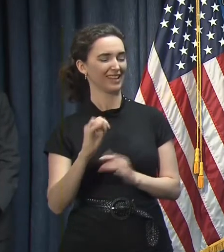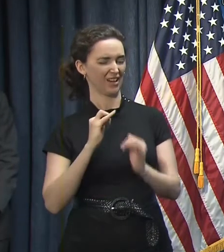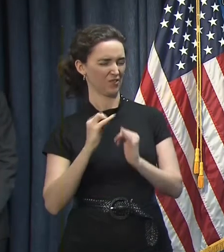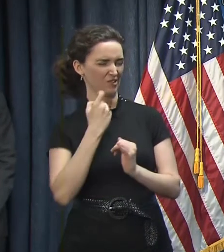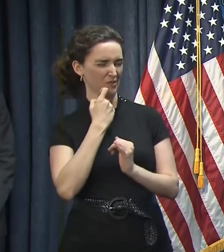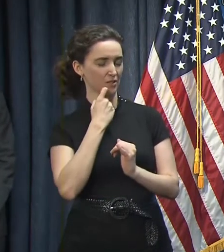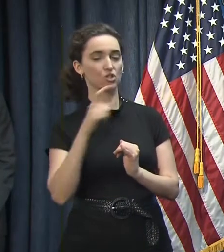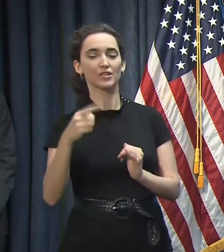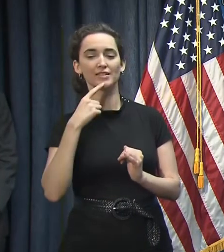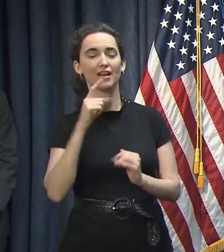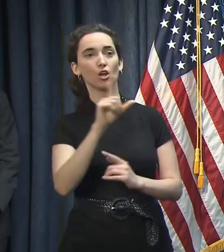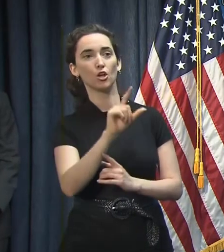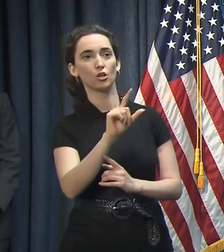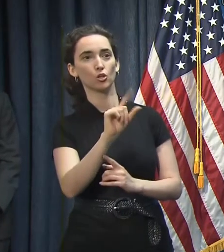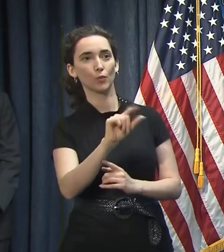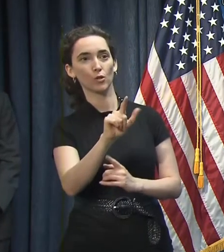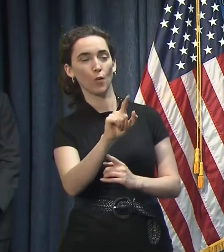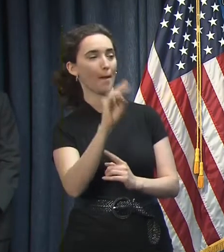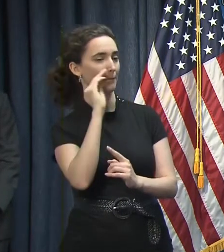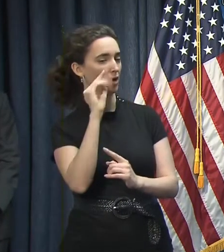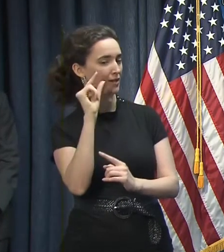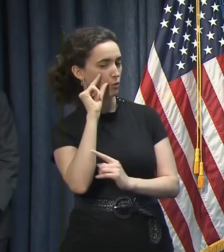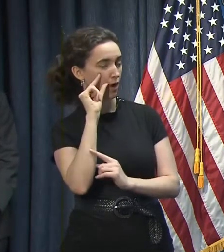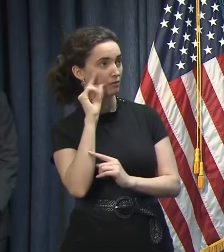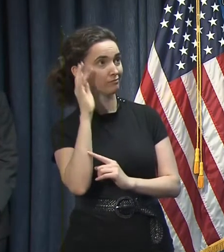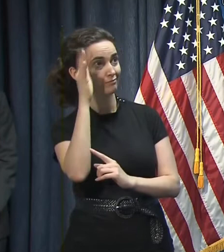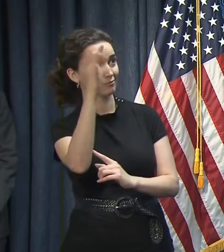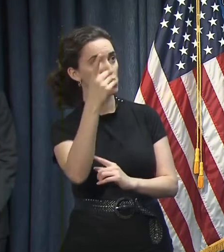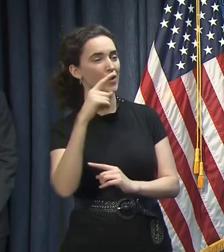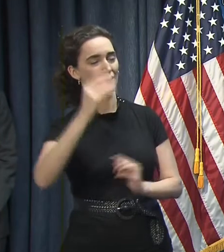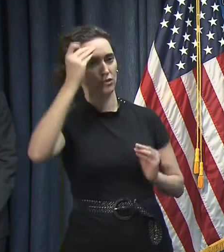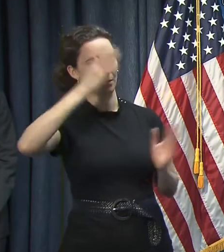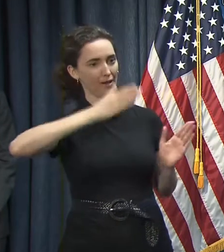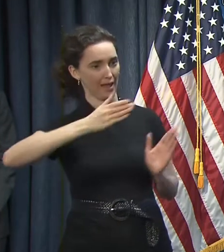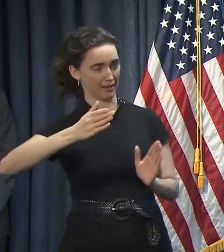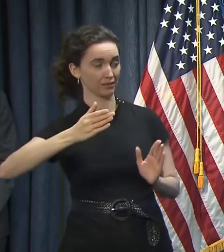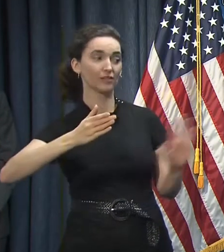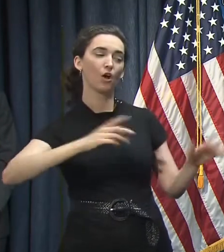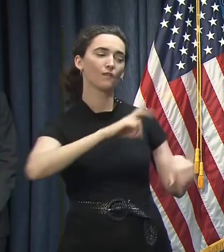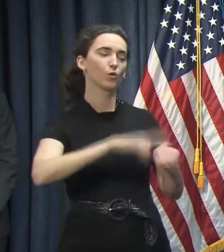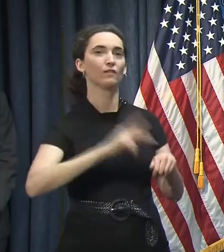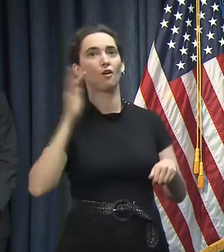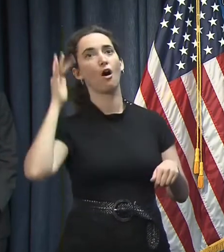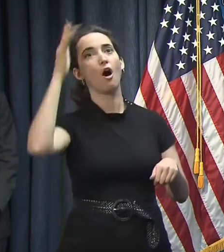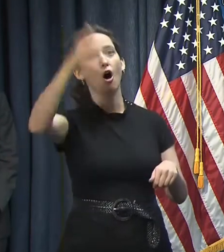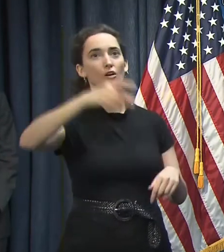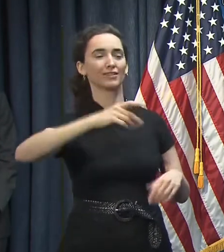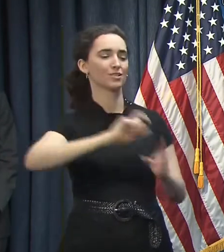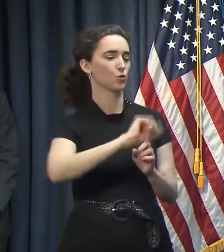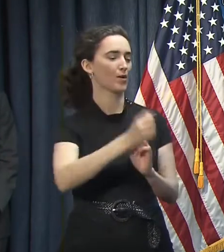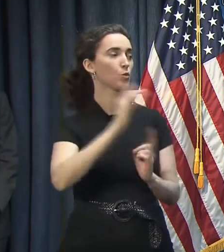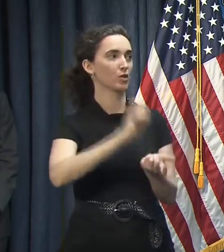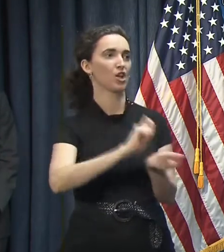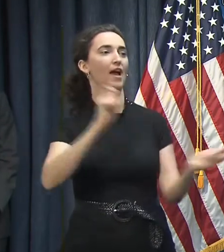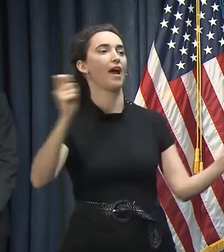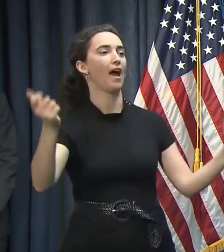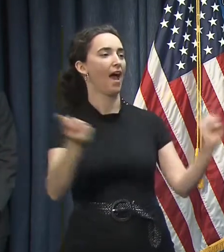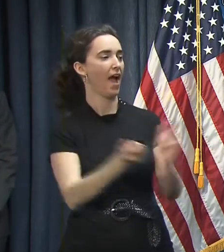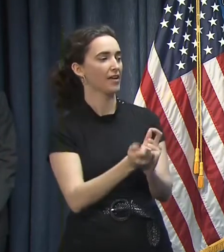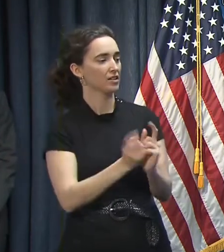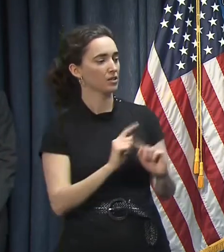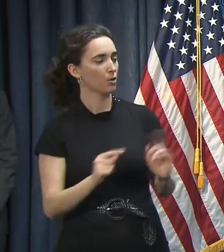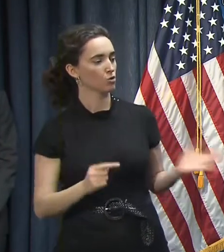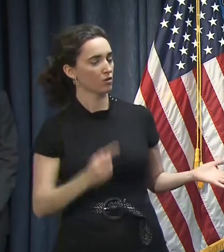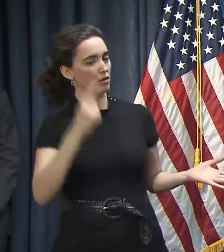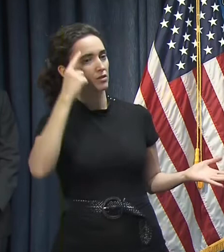away, it's something we have to think about. That's something that obviously is so far down the road, the landscape is going to change a lot between now and then. Is that